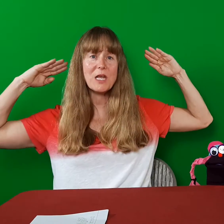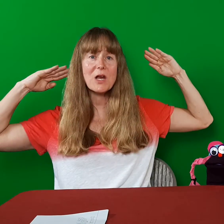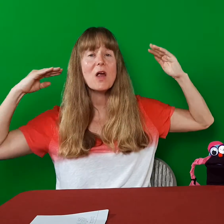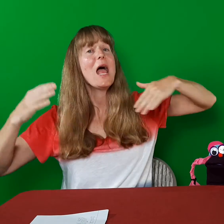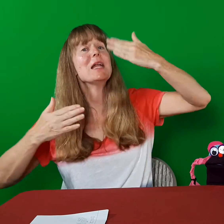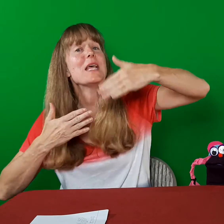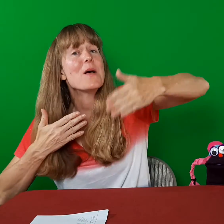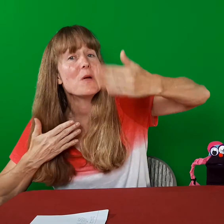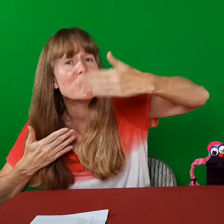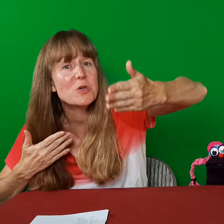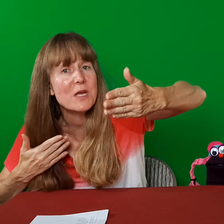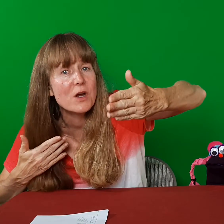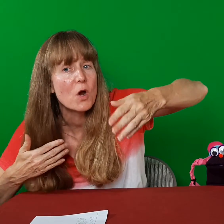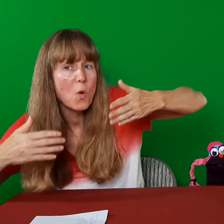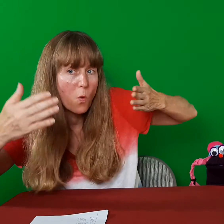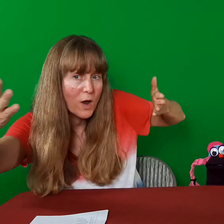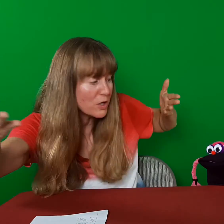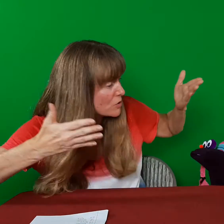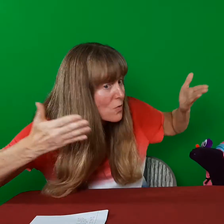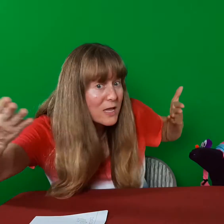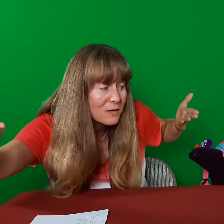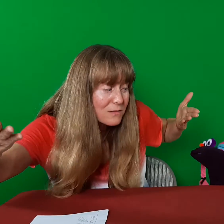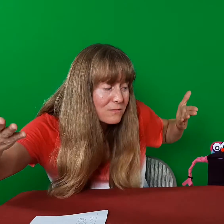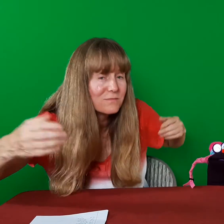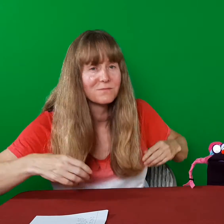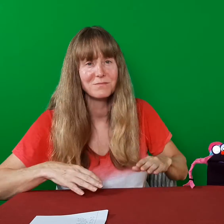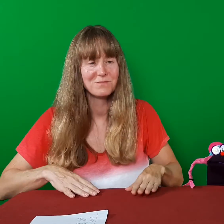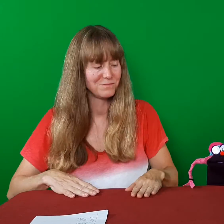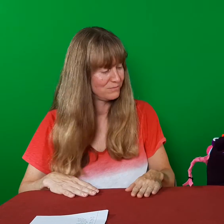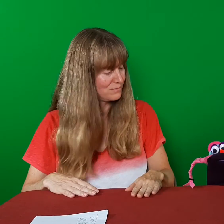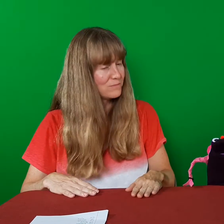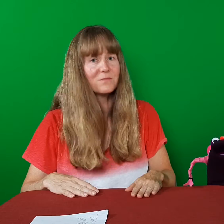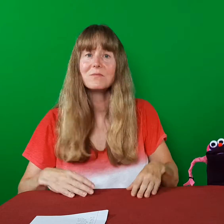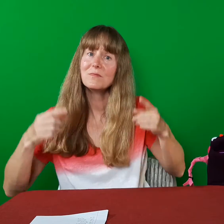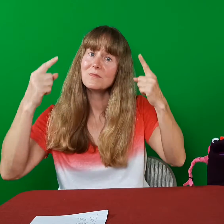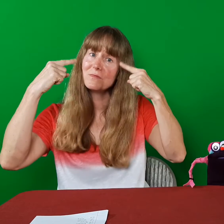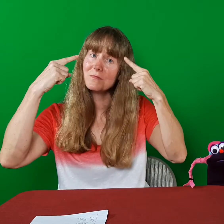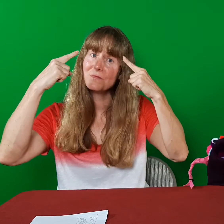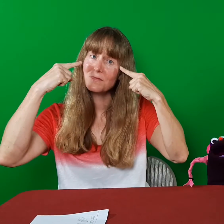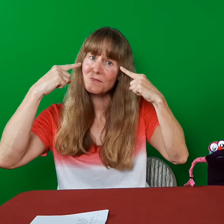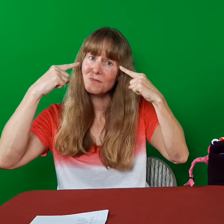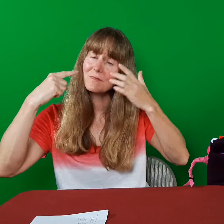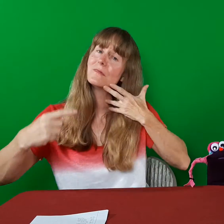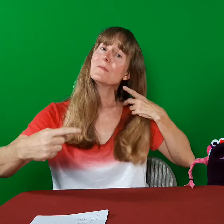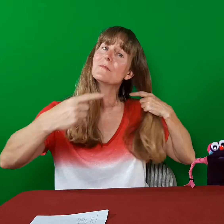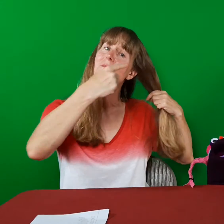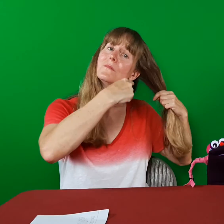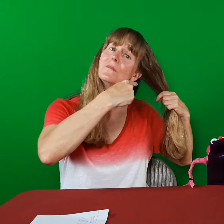ear and tell me what you hear. What are you doing? Before I read with my eyes, I can read